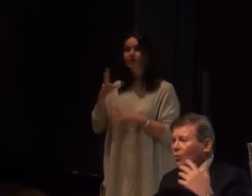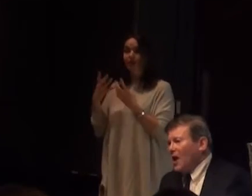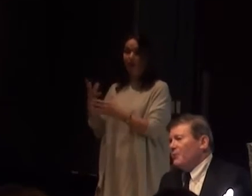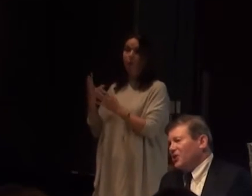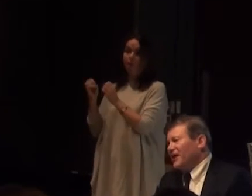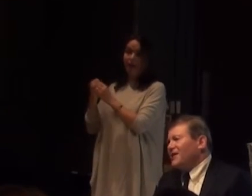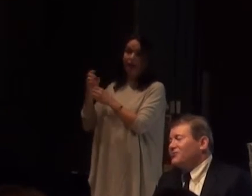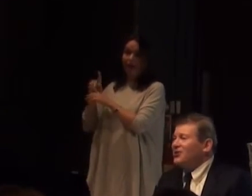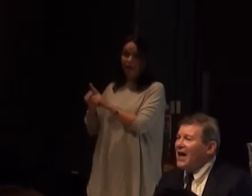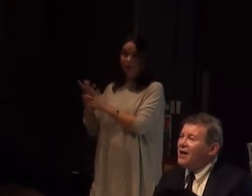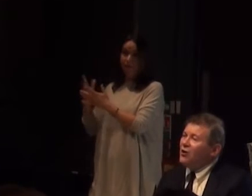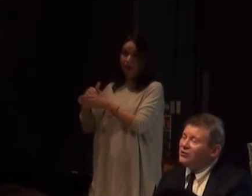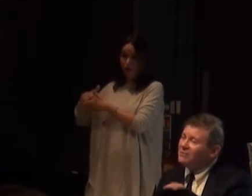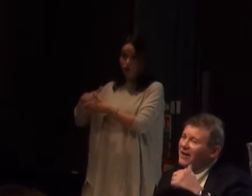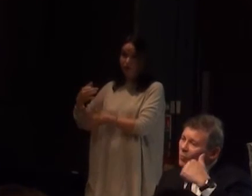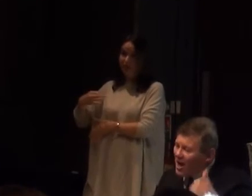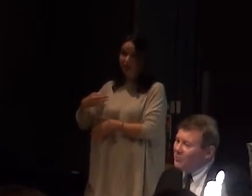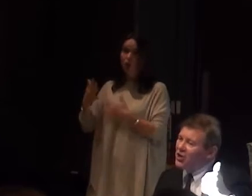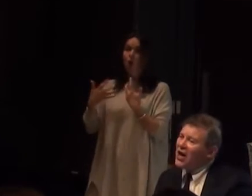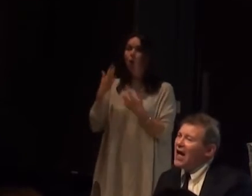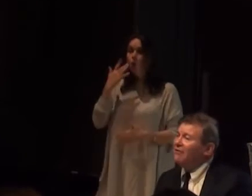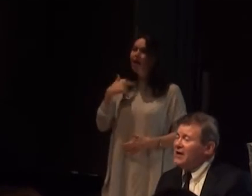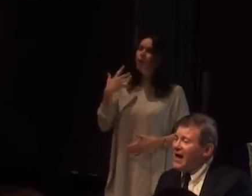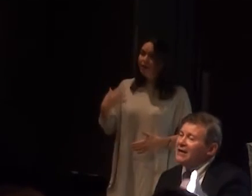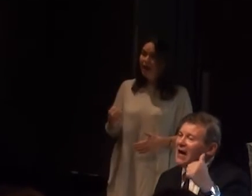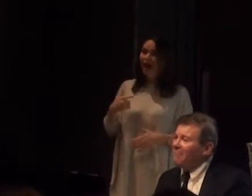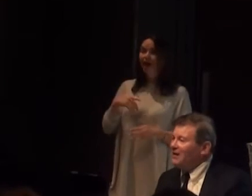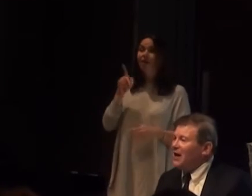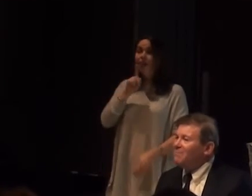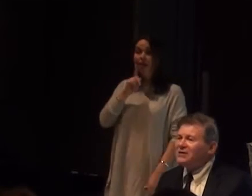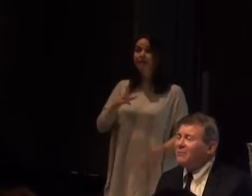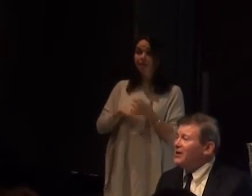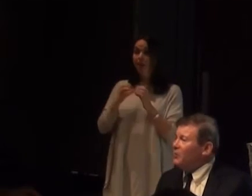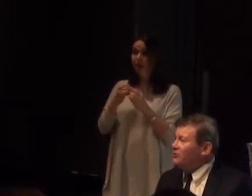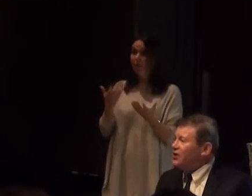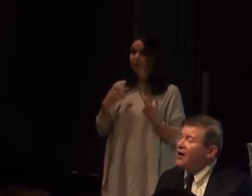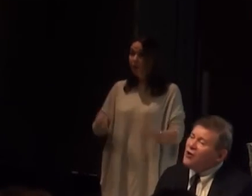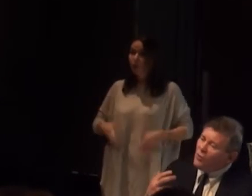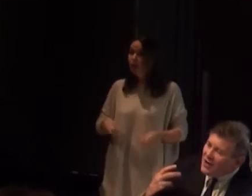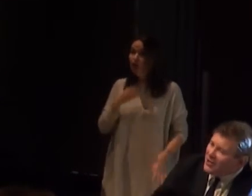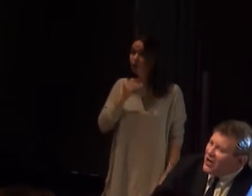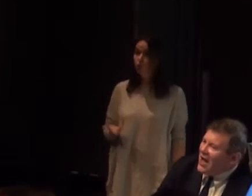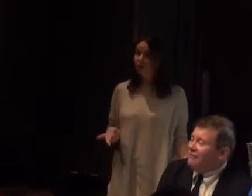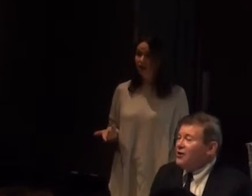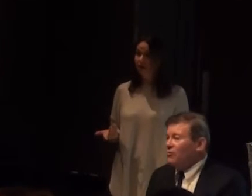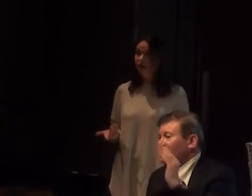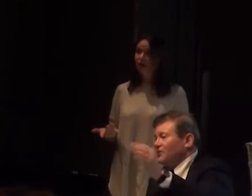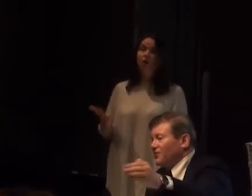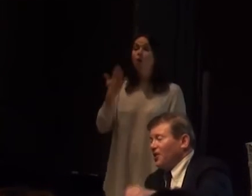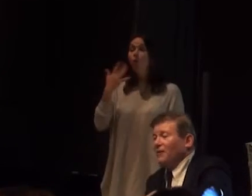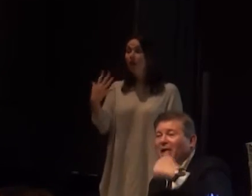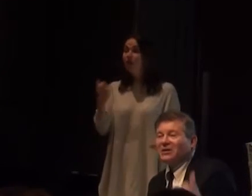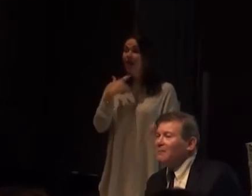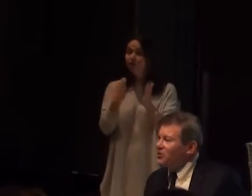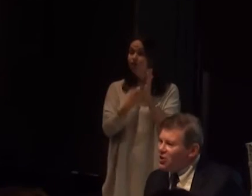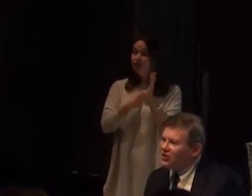now. When are we going to get used to that on this building? When are we going to have Lady Macbeth played by someone in a wheelchair? When are we going to have Richard